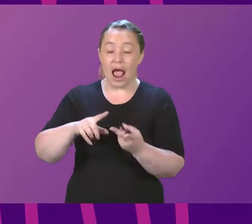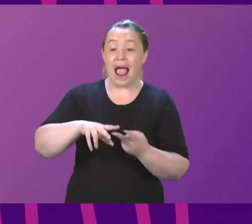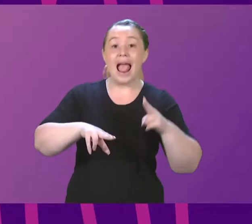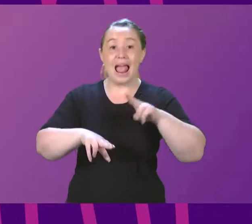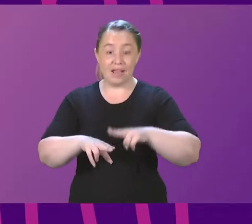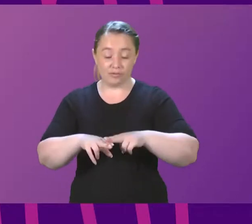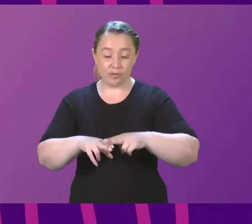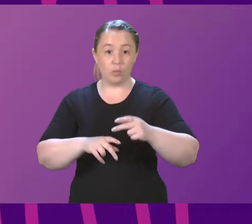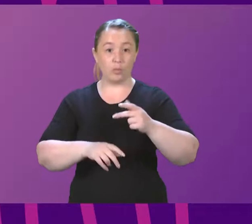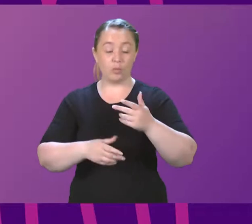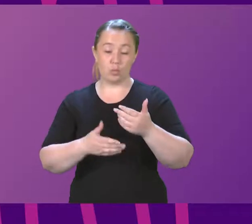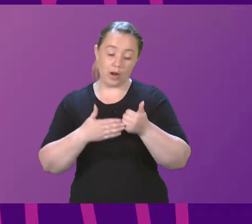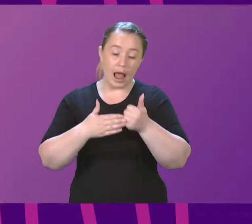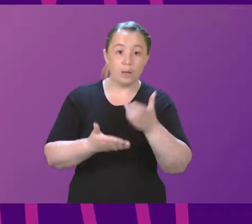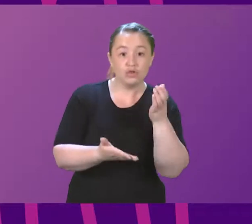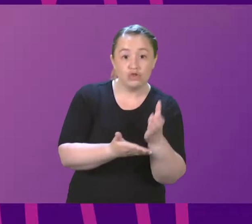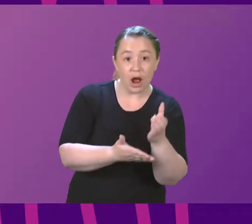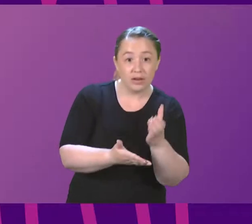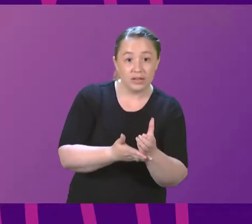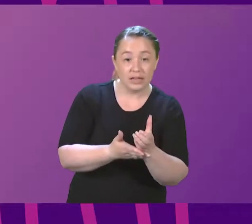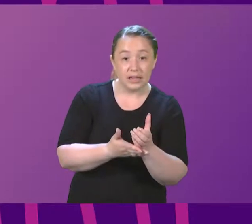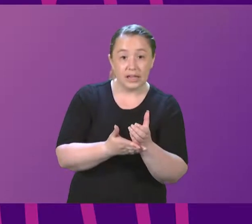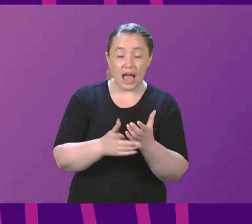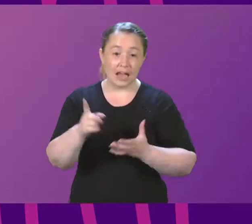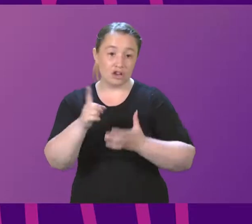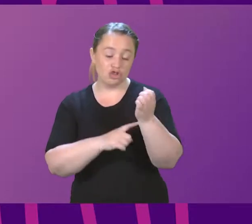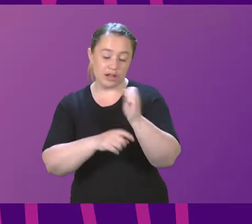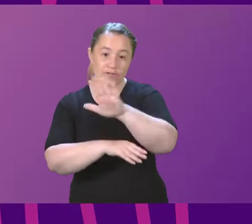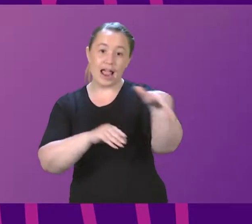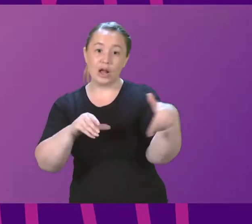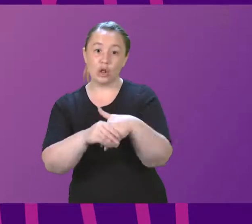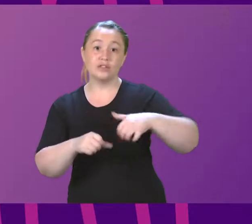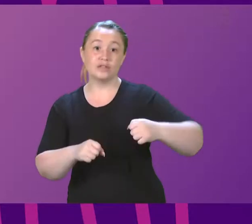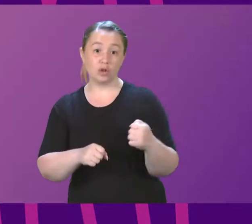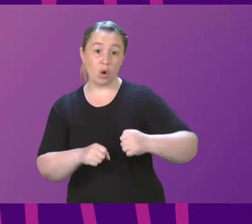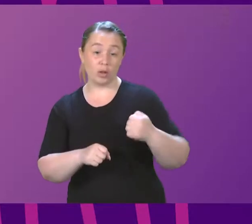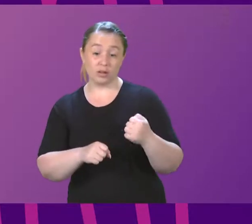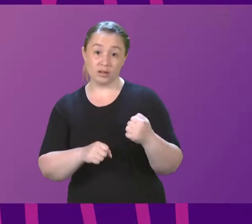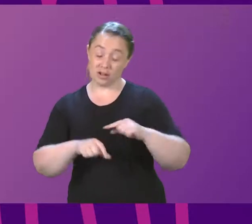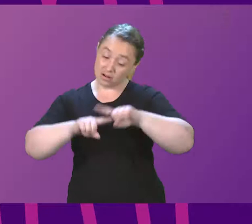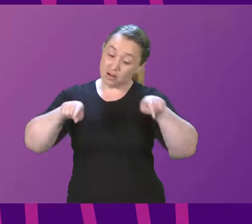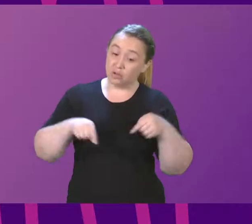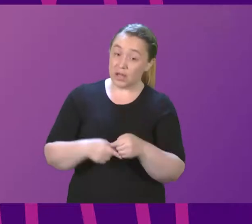understanding vital to achieve the inclusive Scotland we all desire.